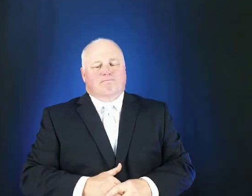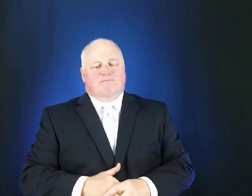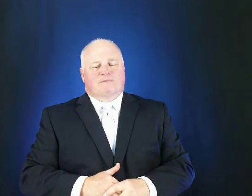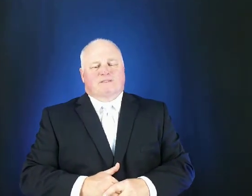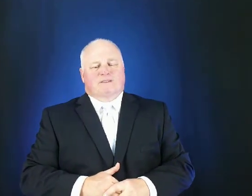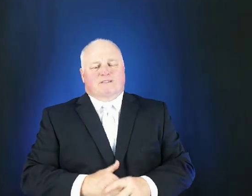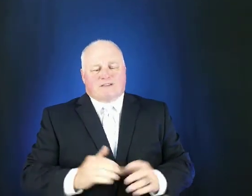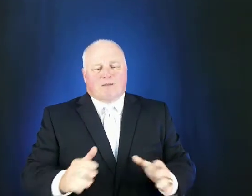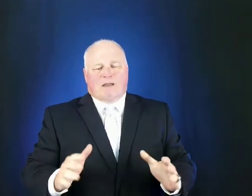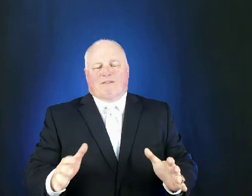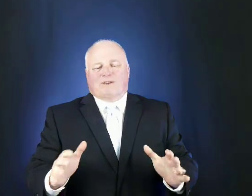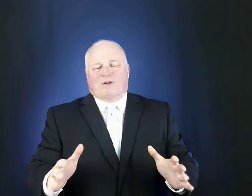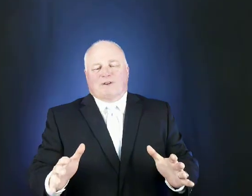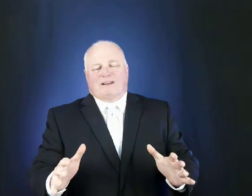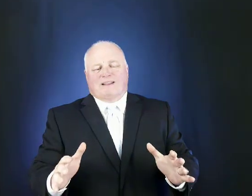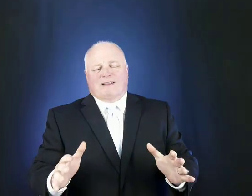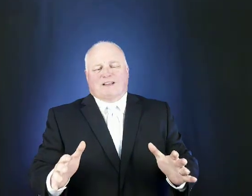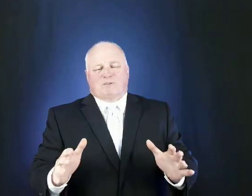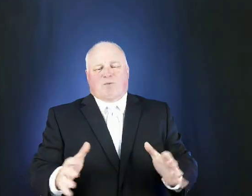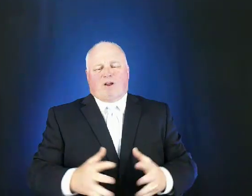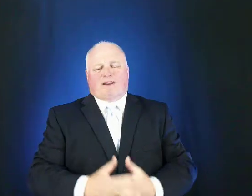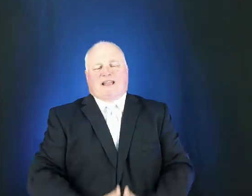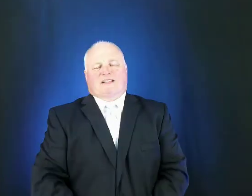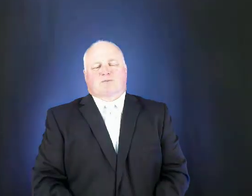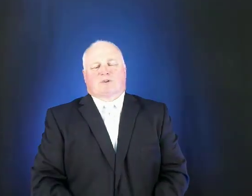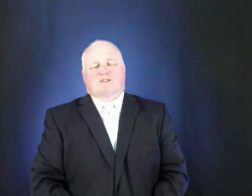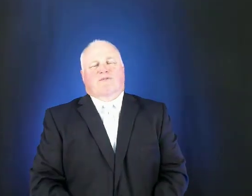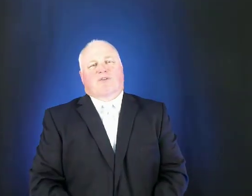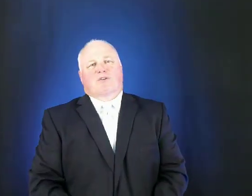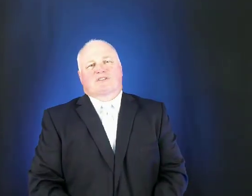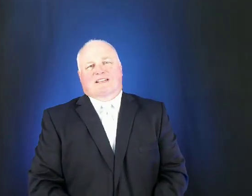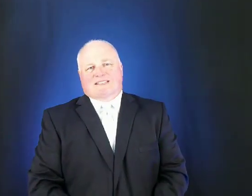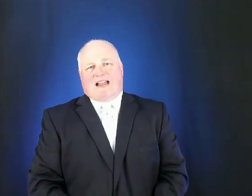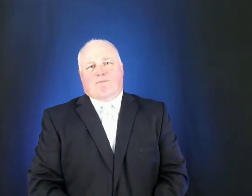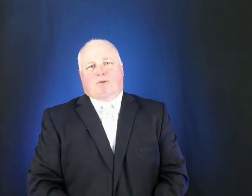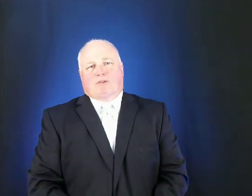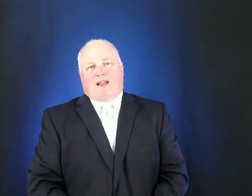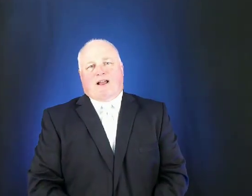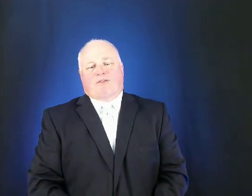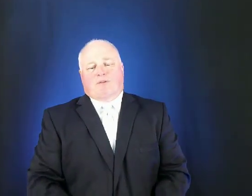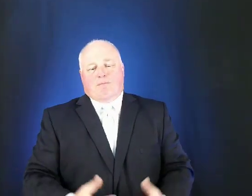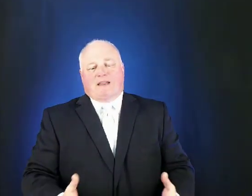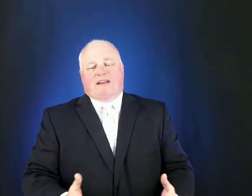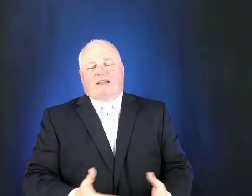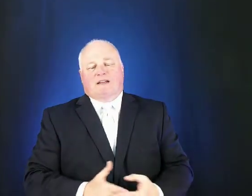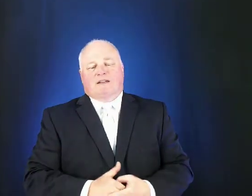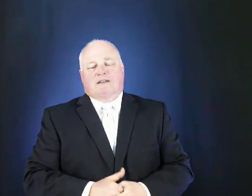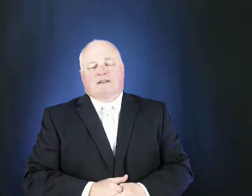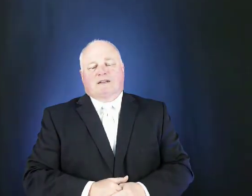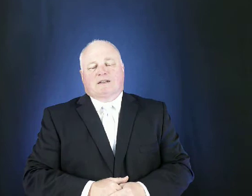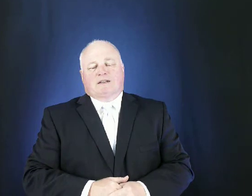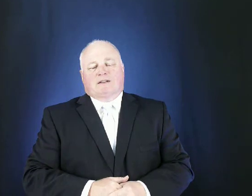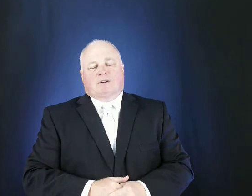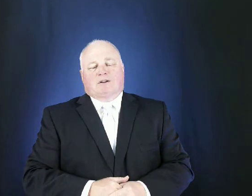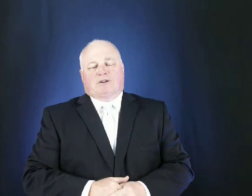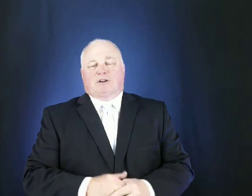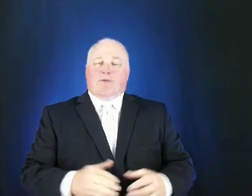some have noted his broadcast was the first example of how the media could be